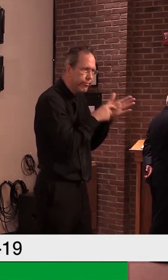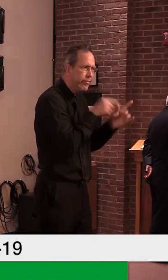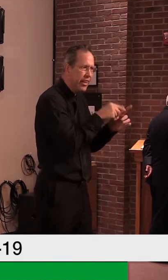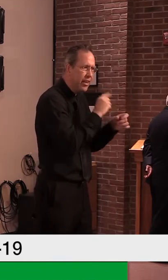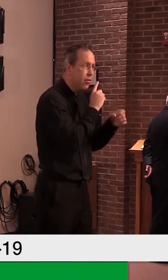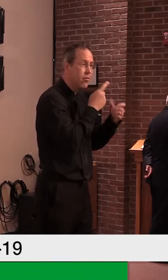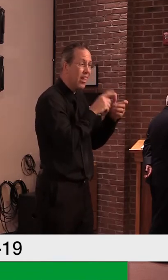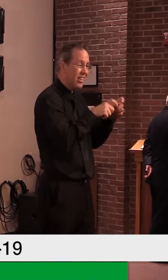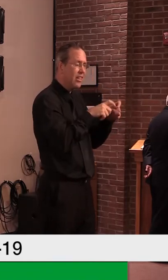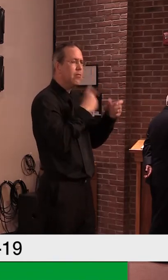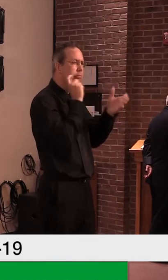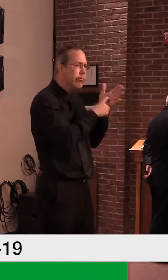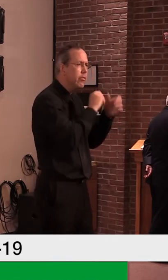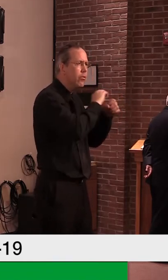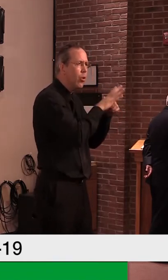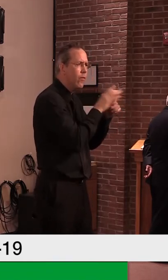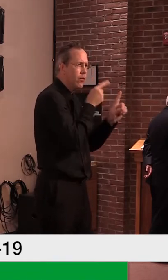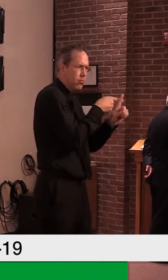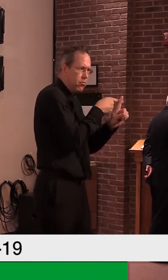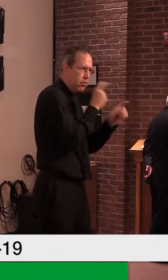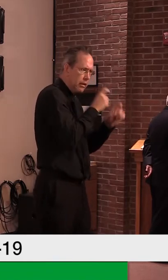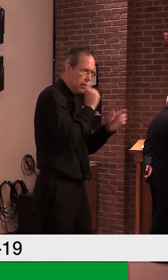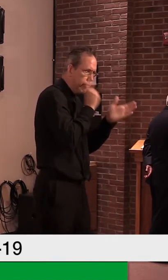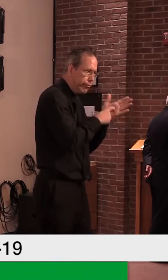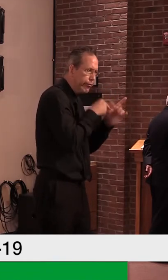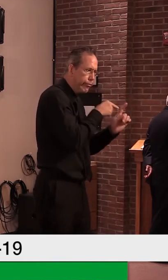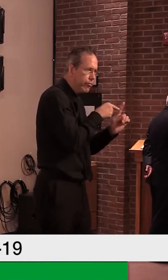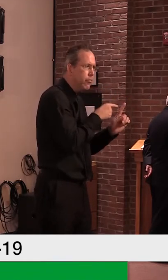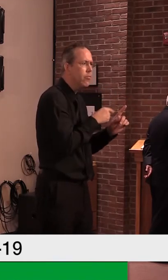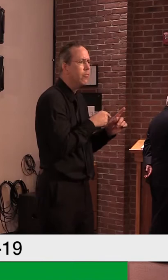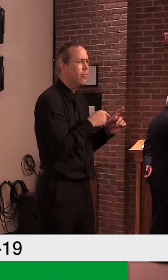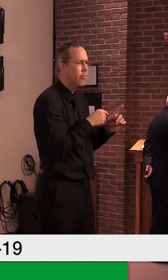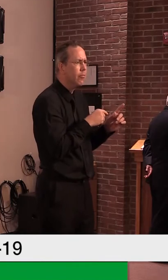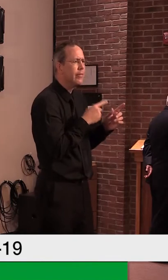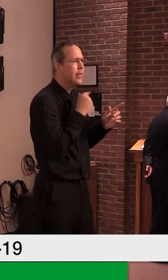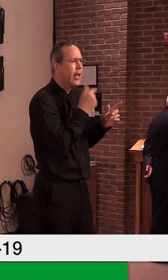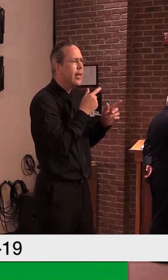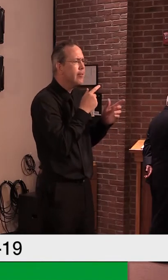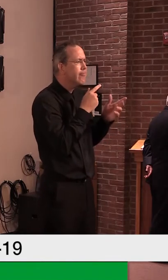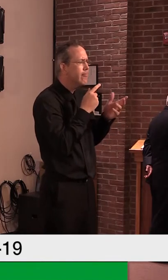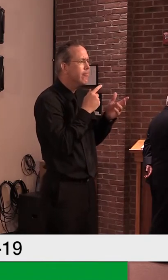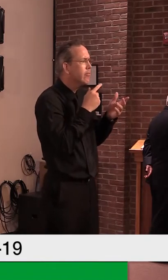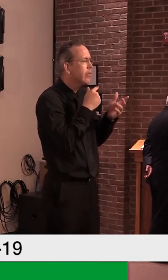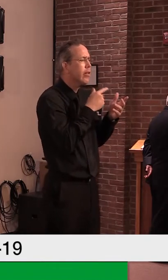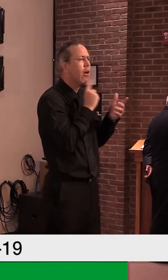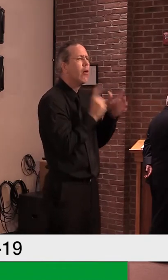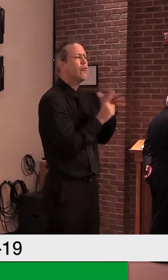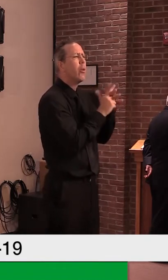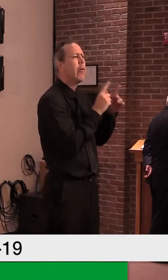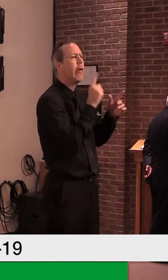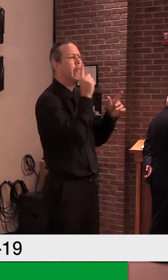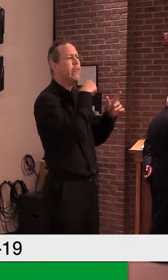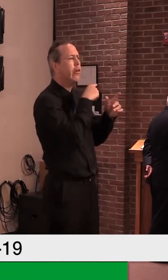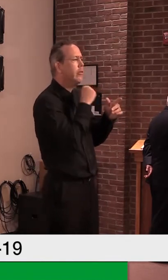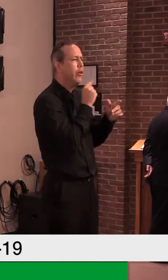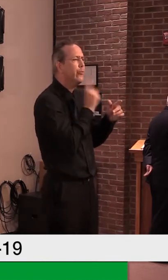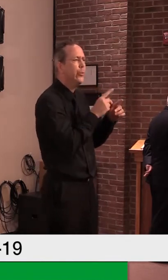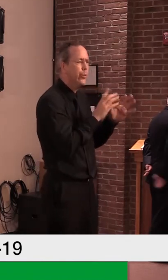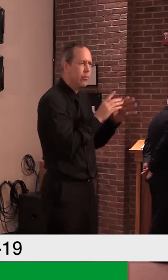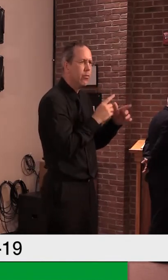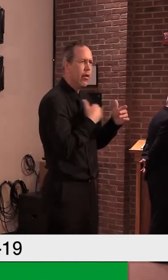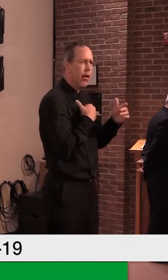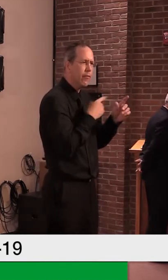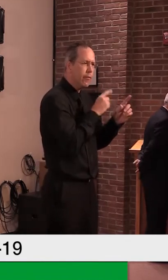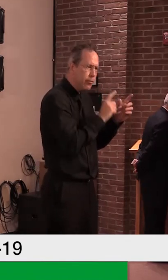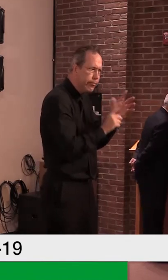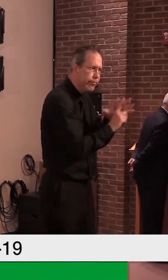this particular coronavirus. And it's not going to be a false positive making you think the person has COVID-19, but they